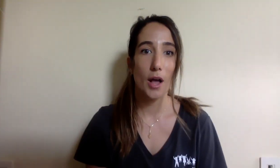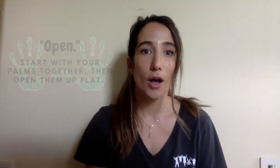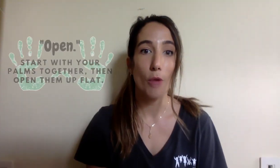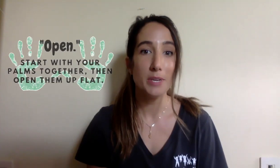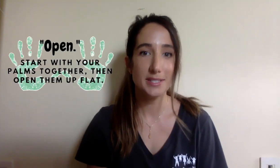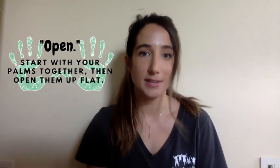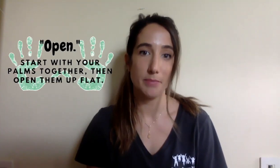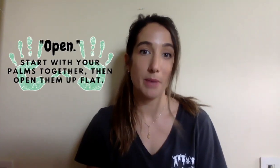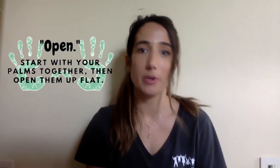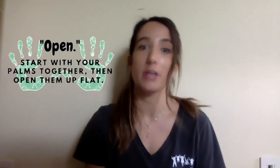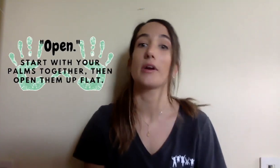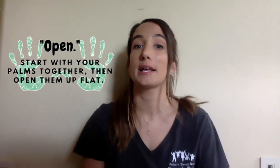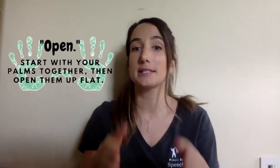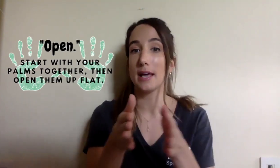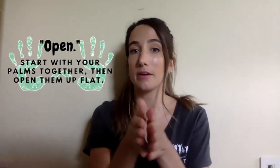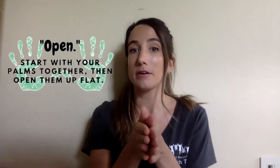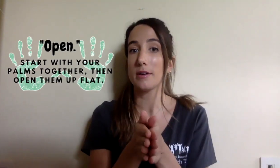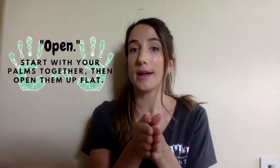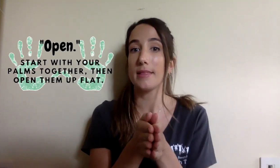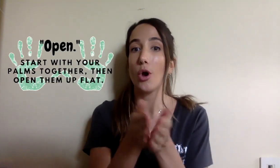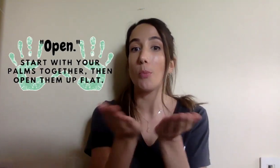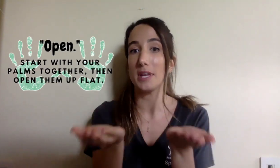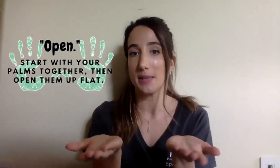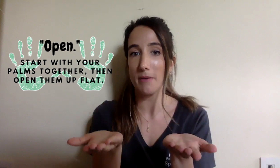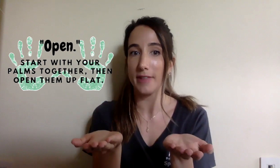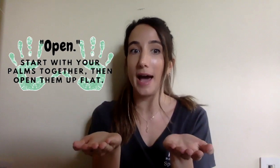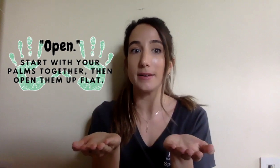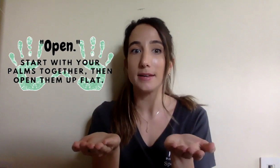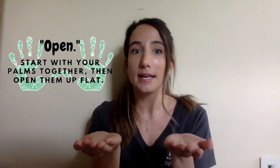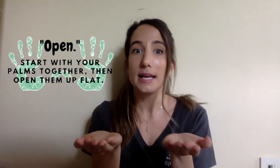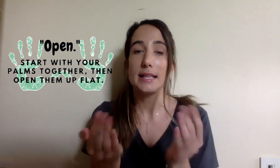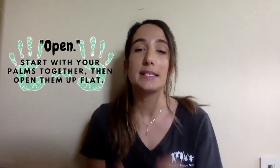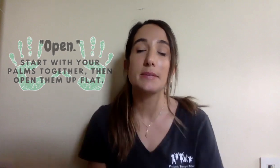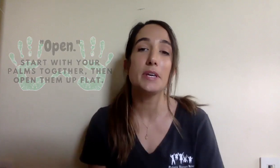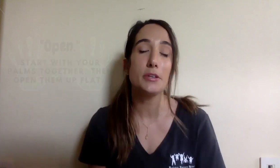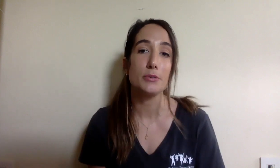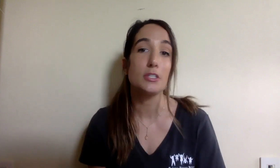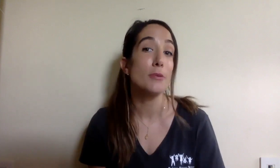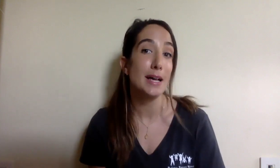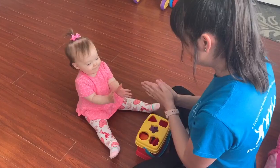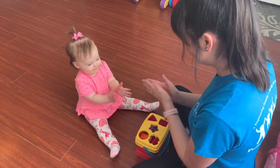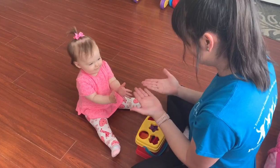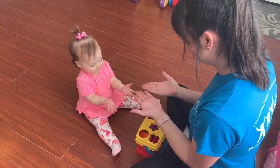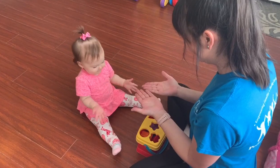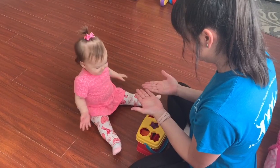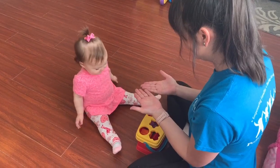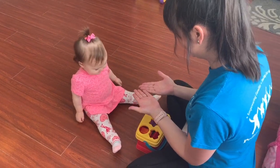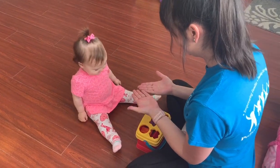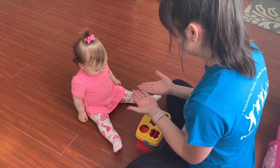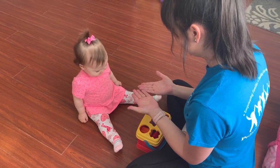Open is done by bringing your hands together and then opening them up flat. This can be used to ask to open a bag of